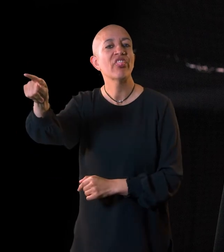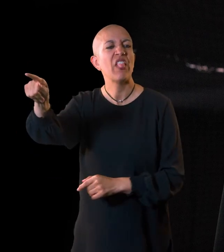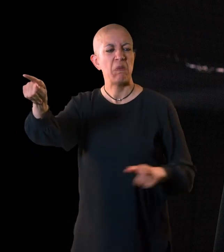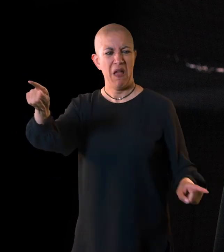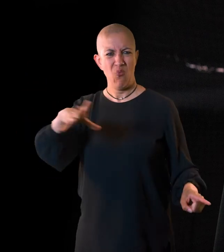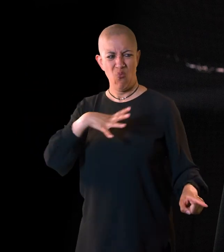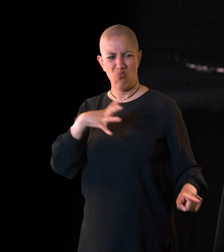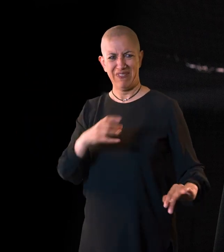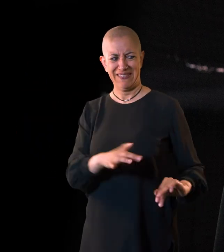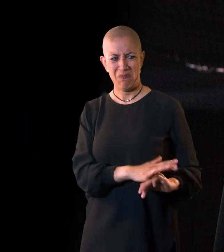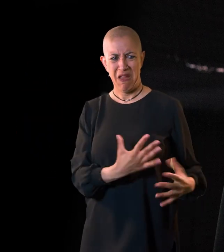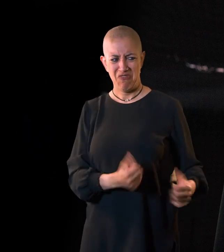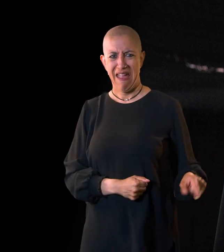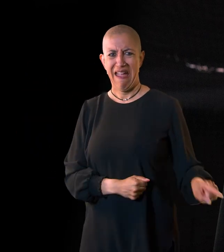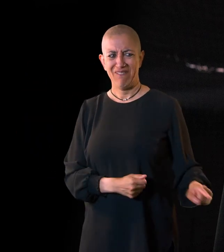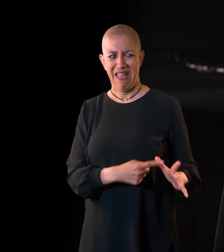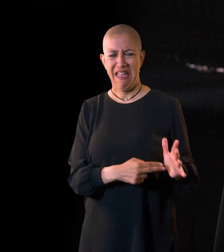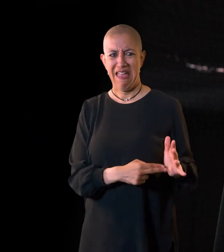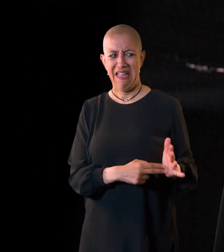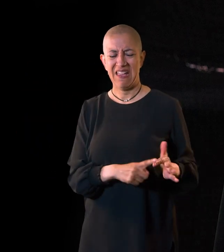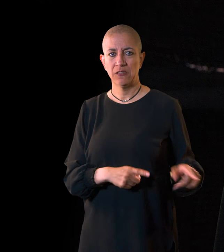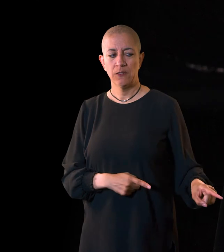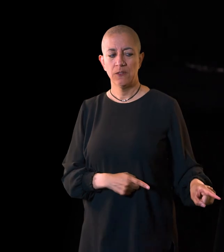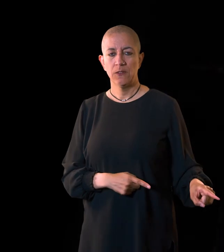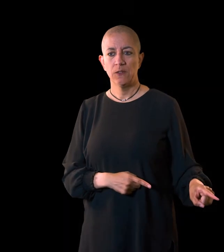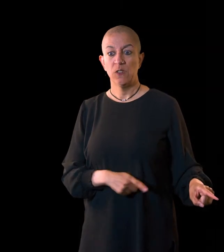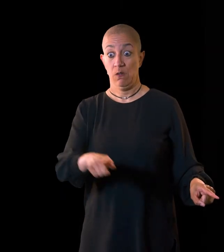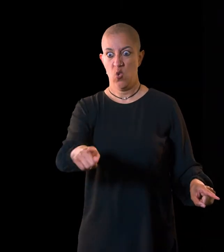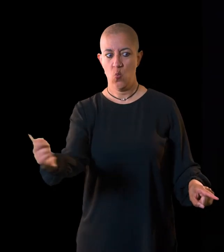To make that marriage possible, he has his wife, Anne, murdered.